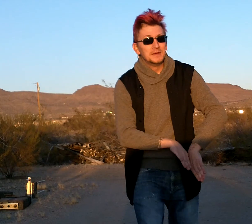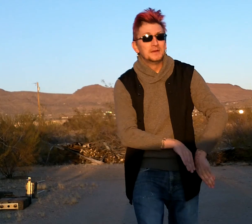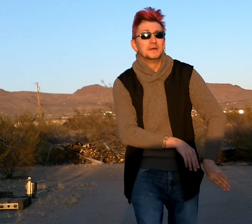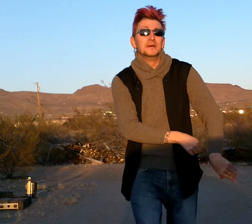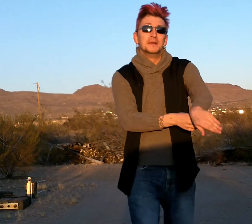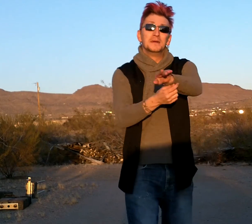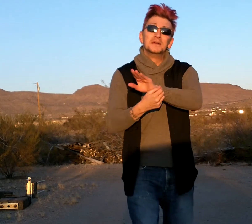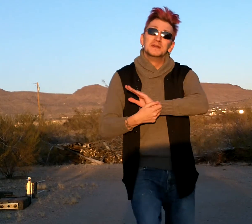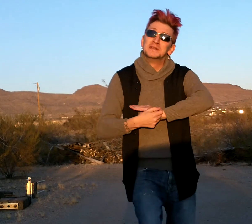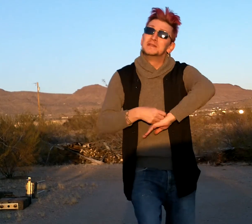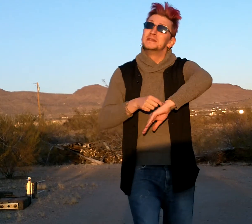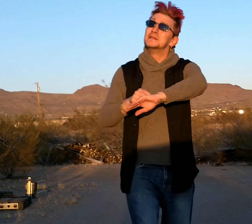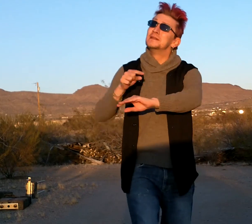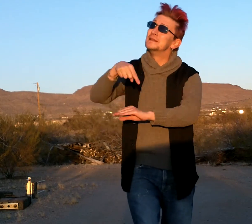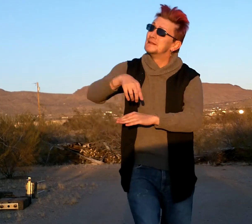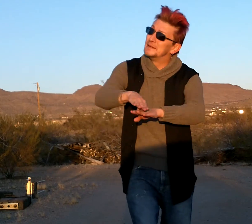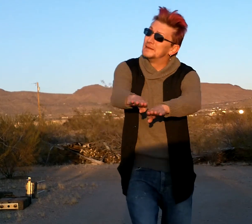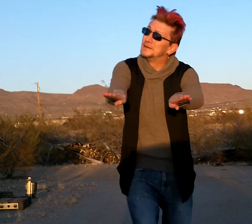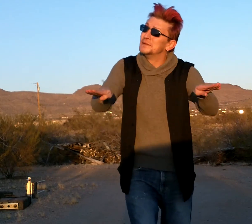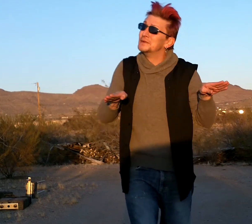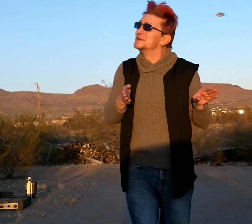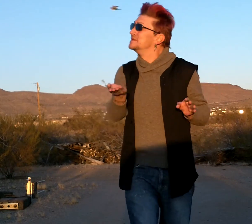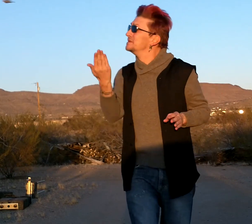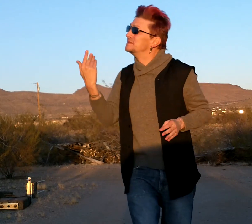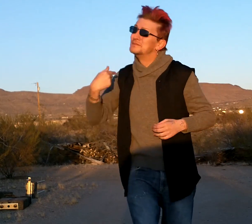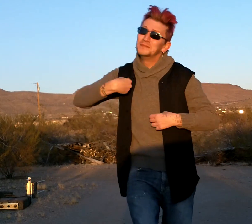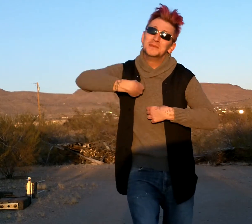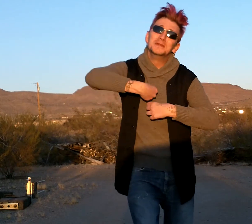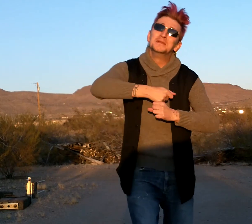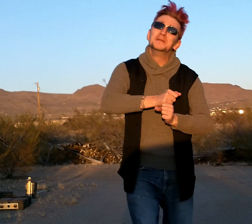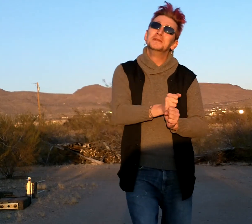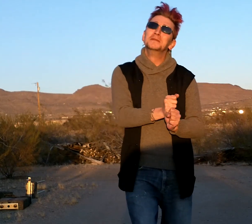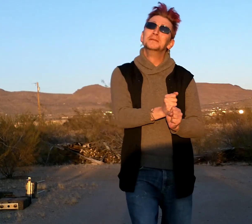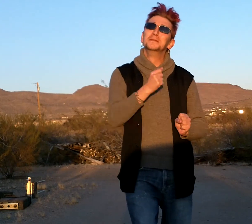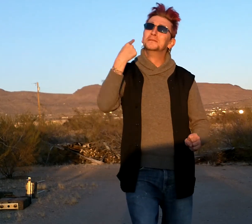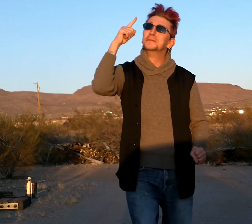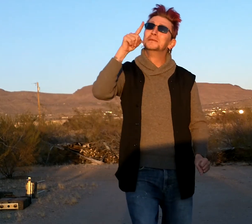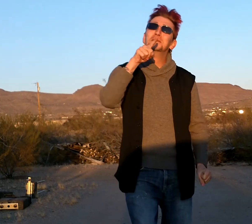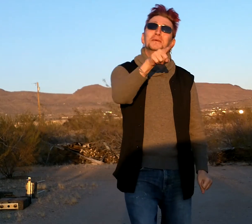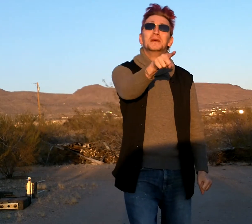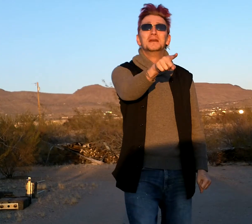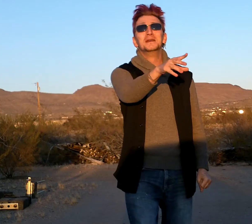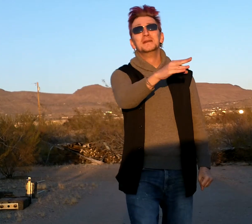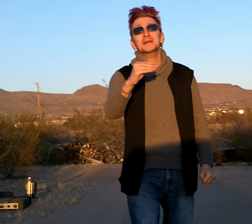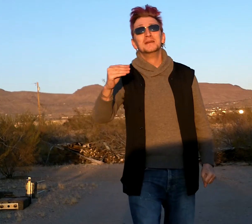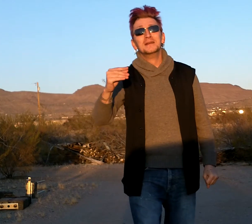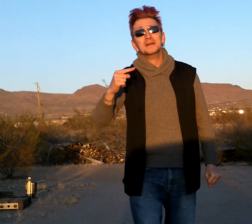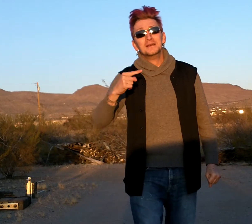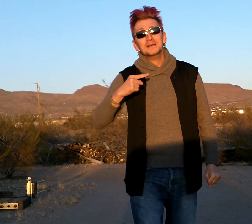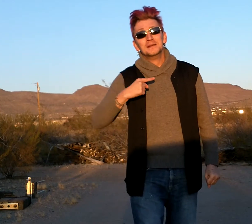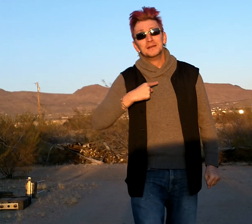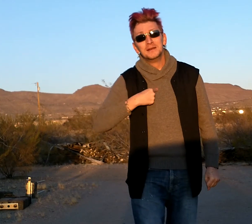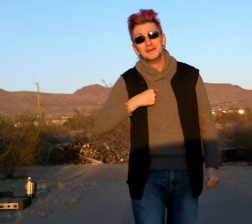This land was made for you and me.